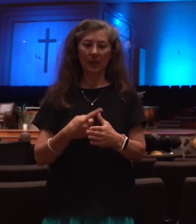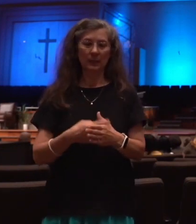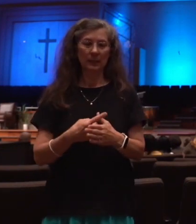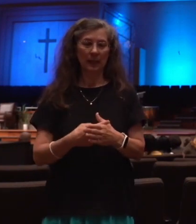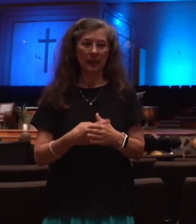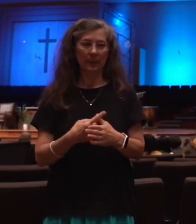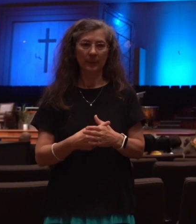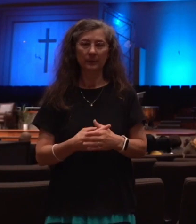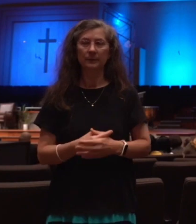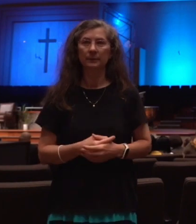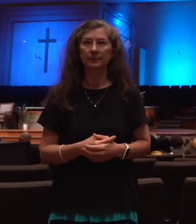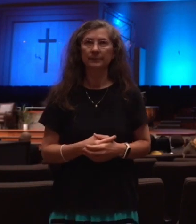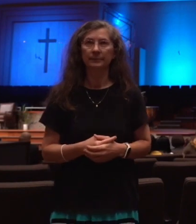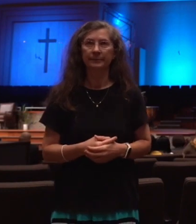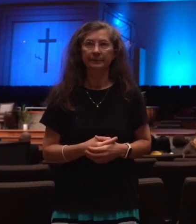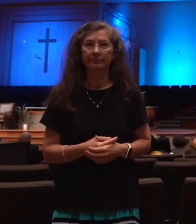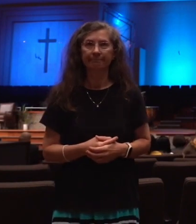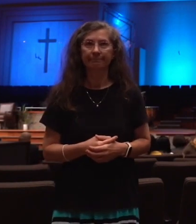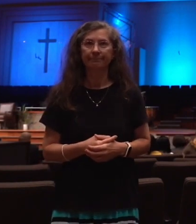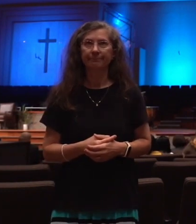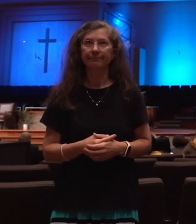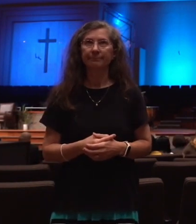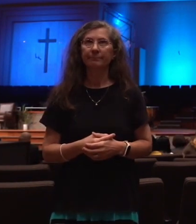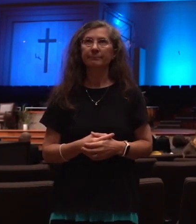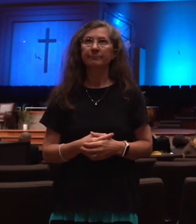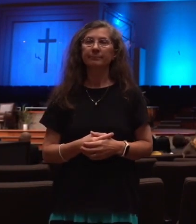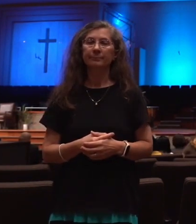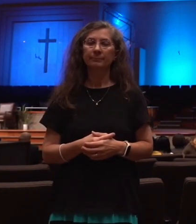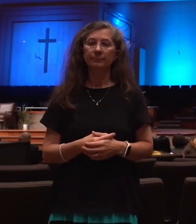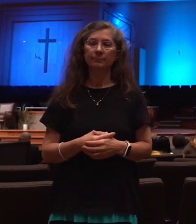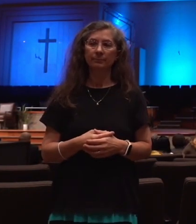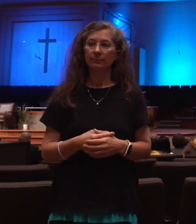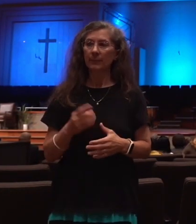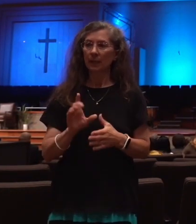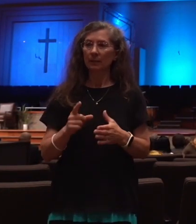here's the explanation. You know, they're going to have to somehow explain the disappearance of all these people.